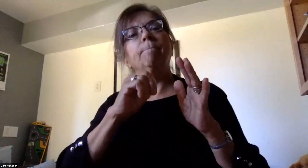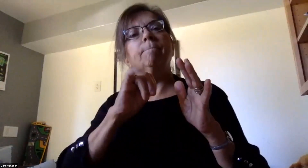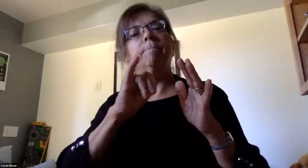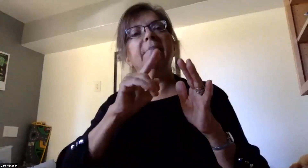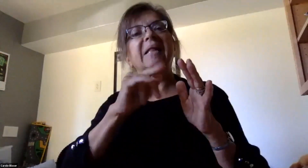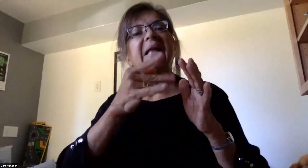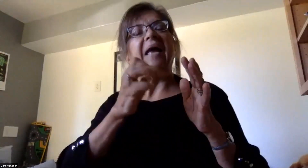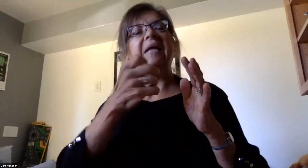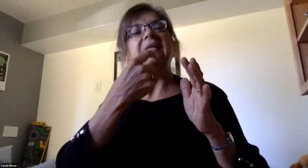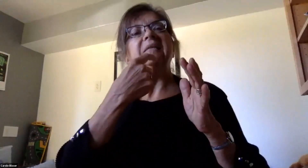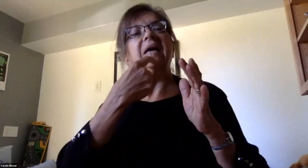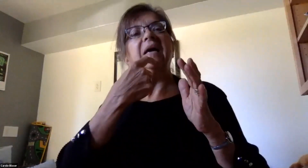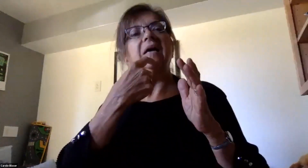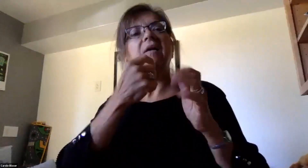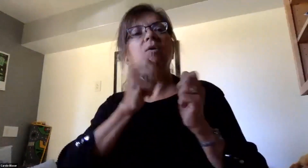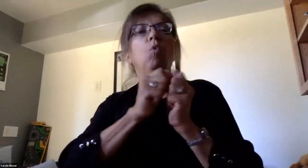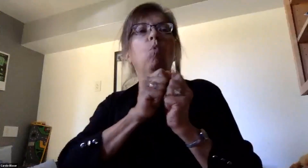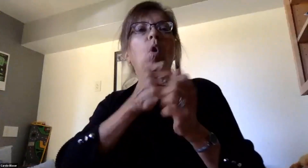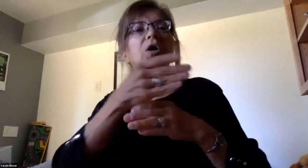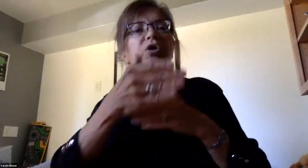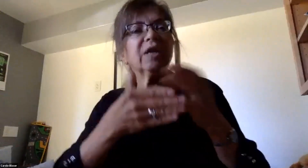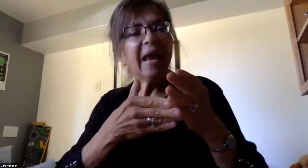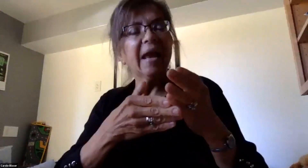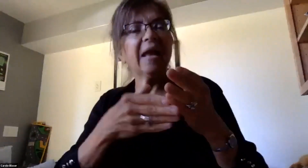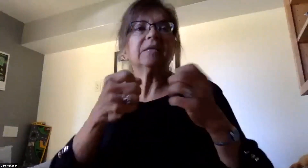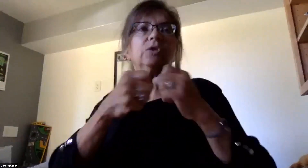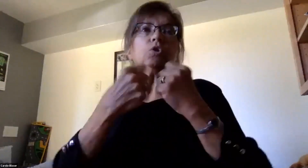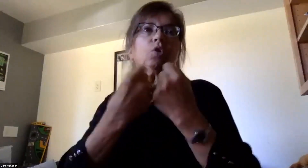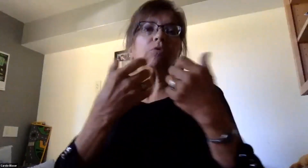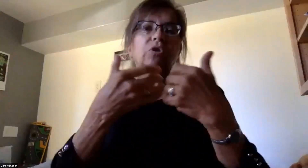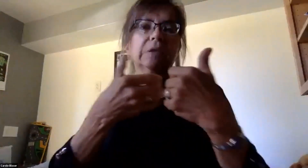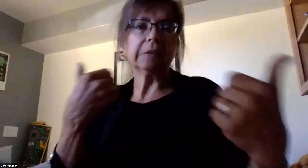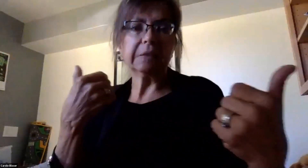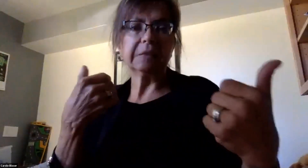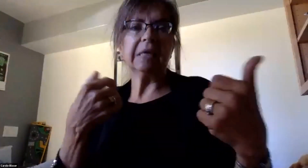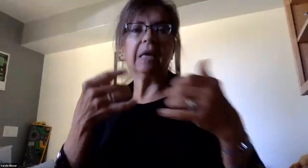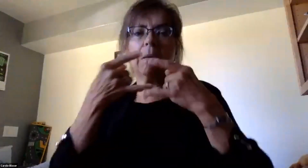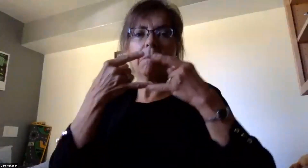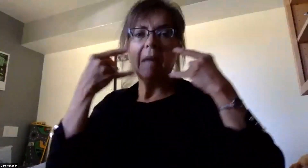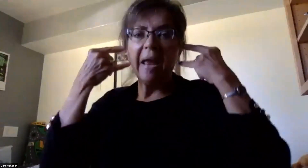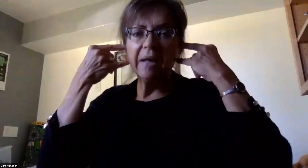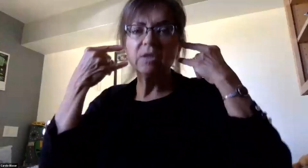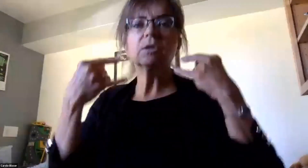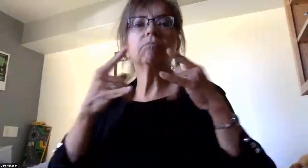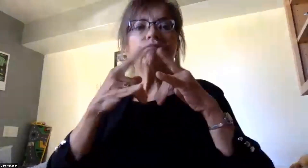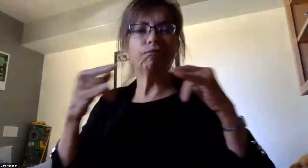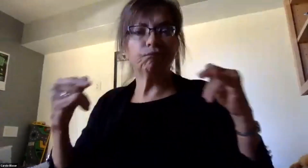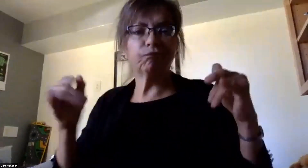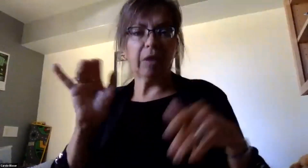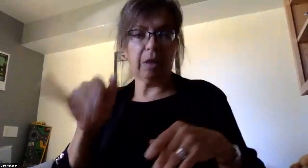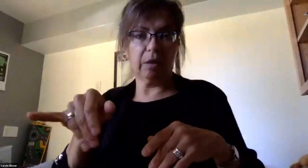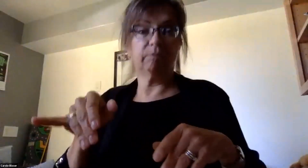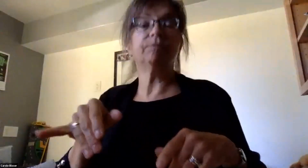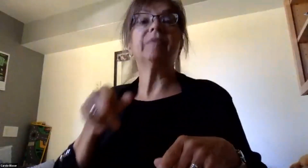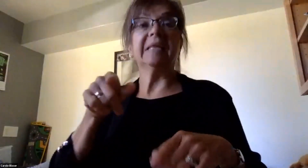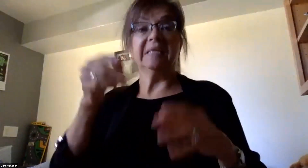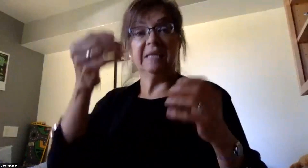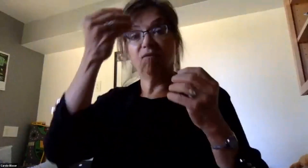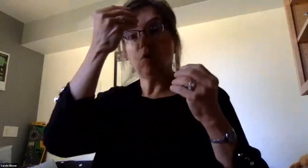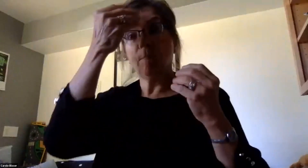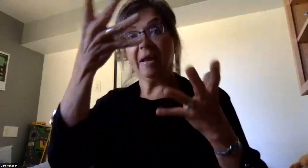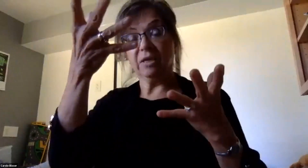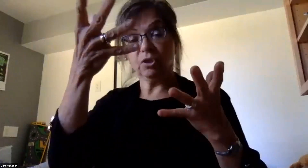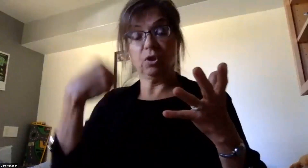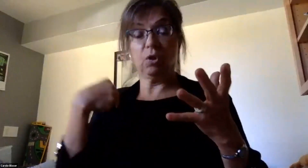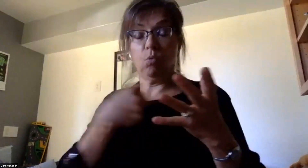i.e. hand washing, social distancing, wearing a face mask, etc. This information will be